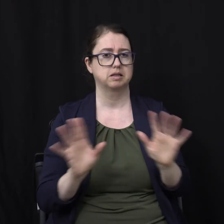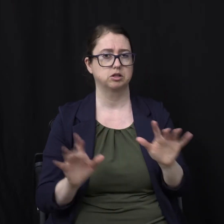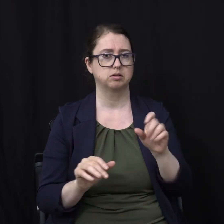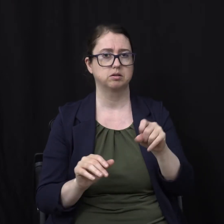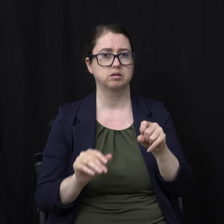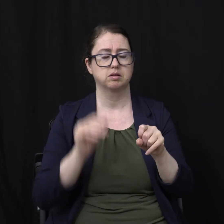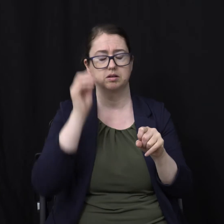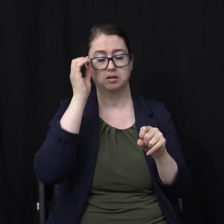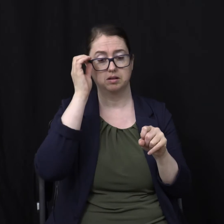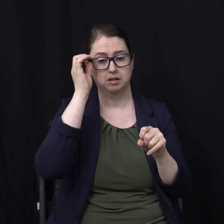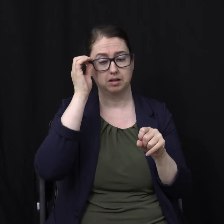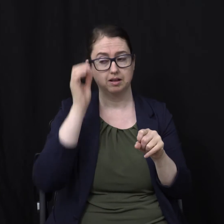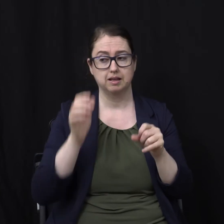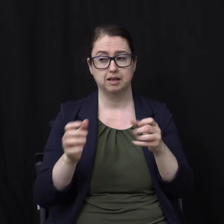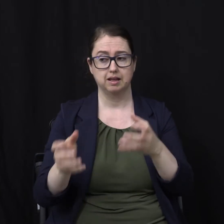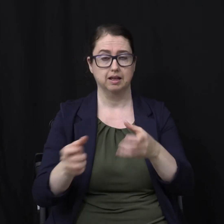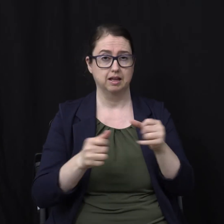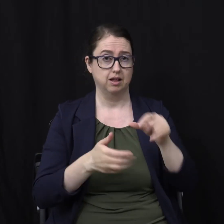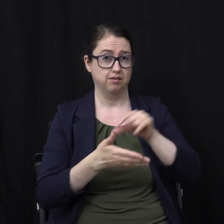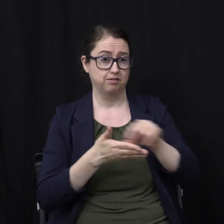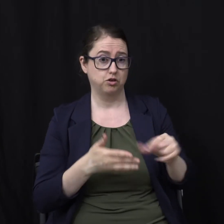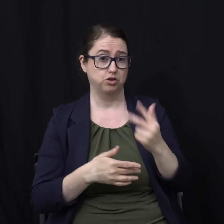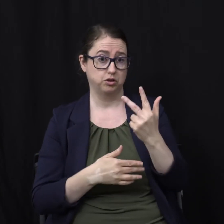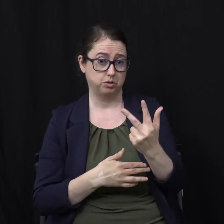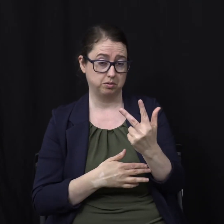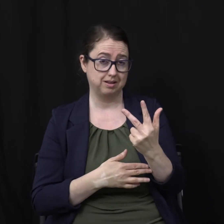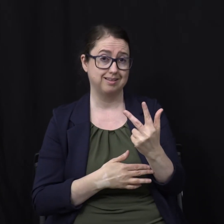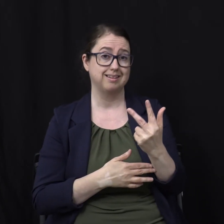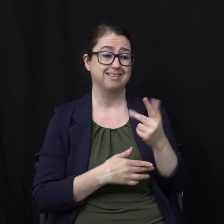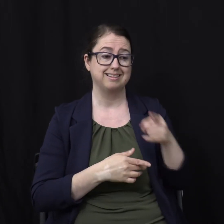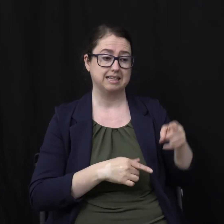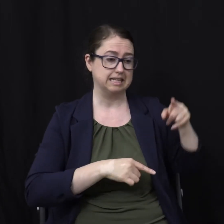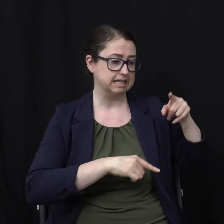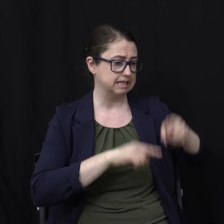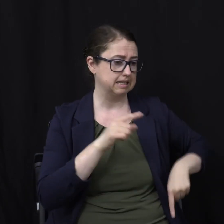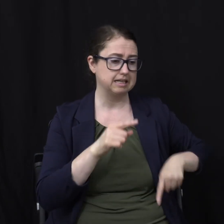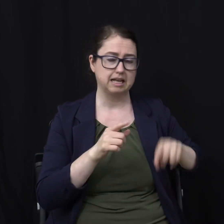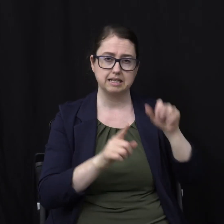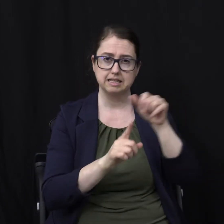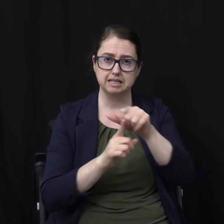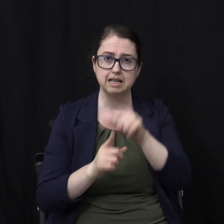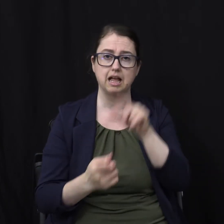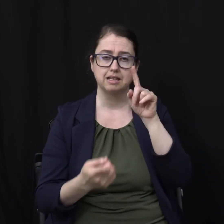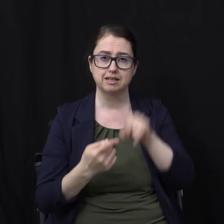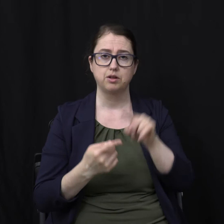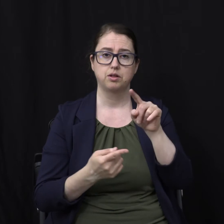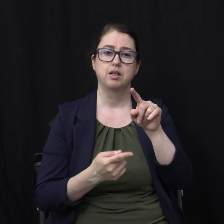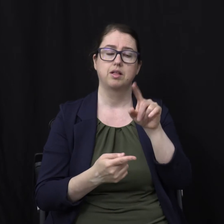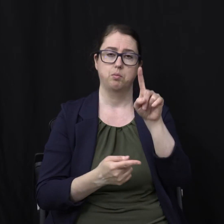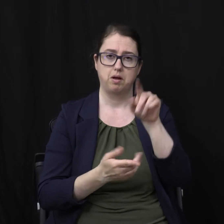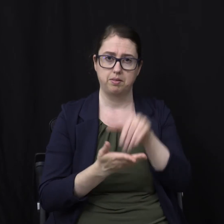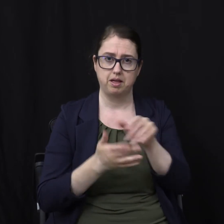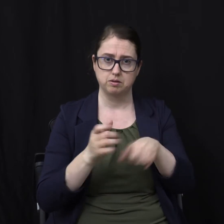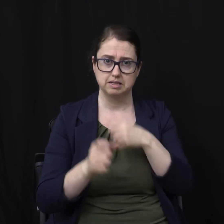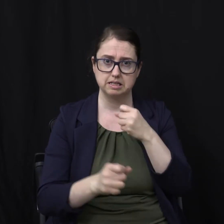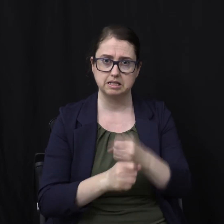He can't deceive anybody I'm in verse 3 Till the thousand years Should be fulfilled And after that He must be loosed A little